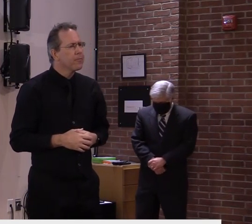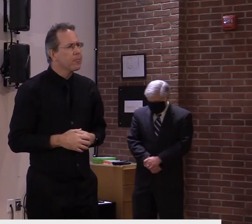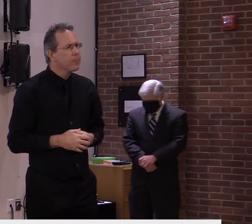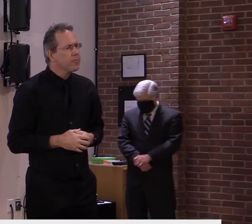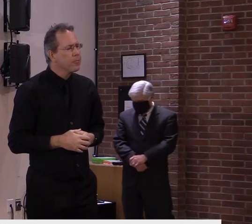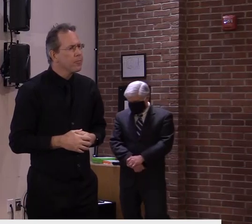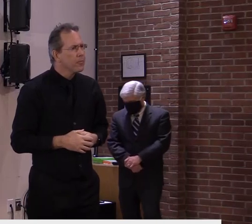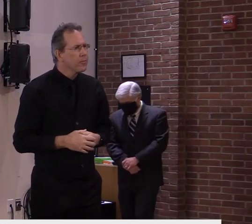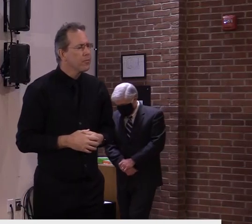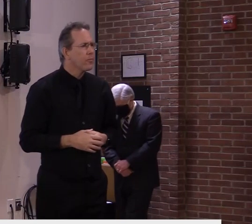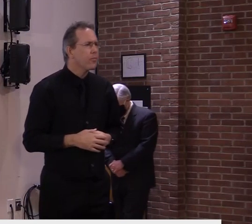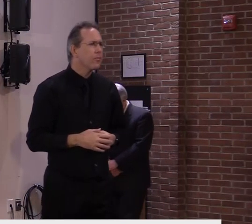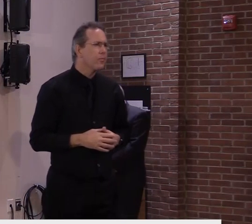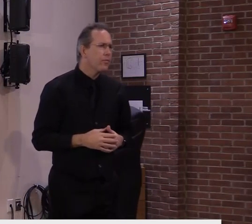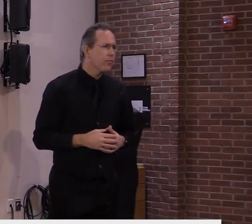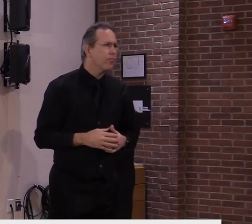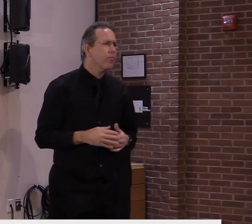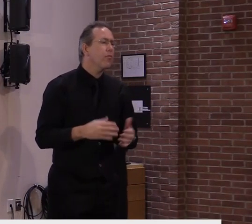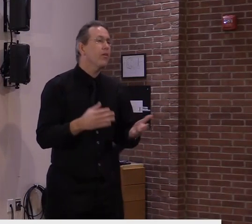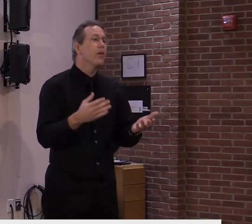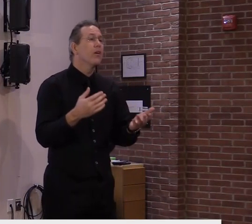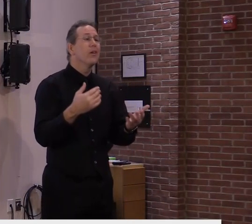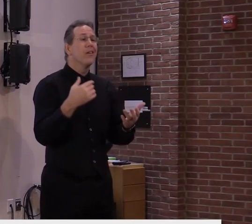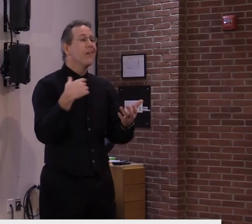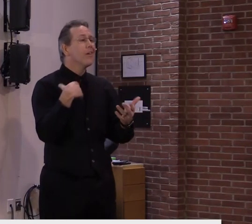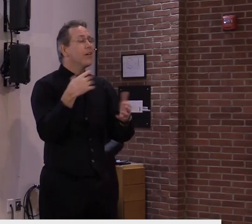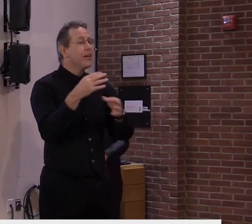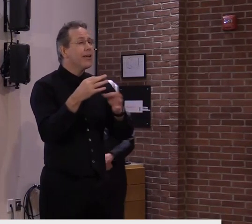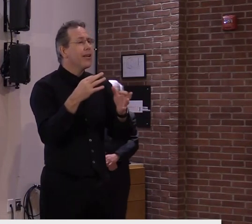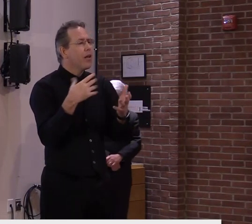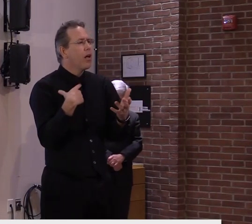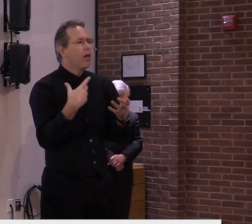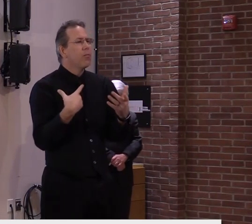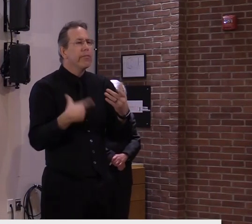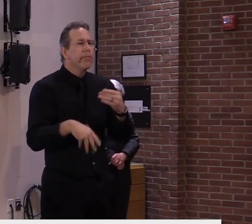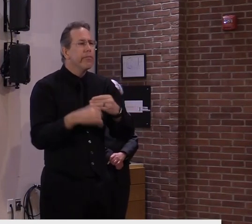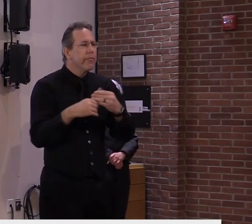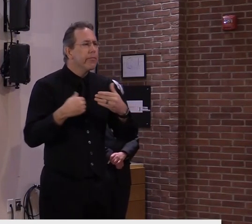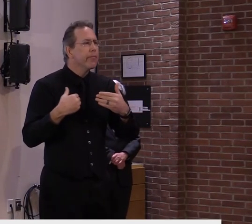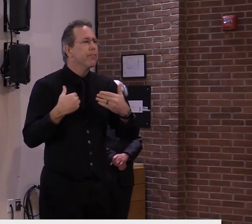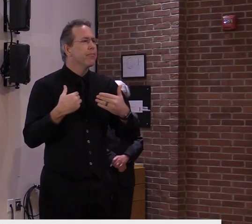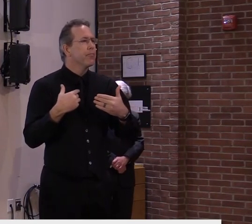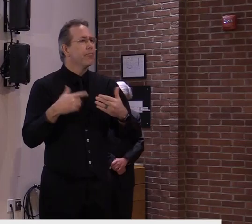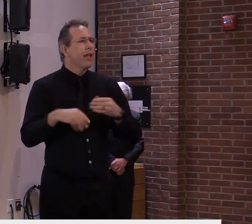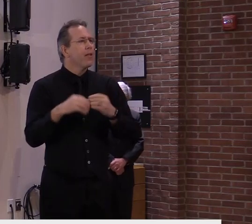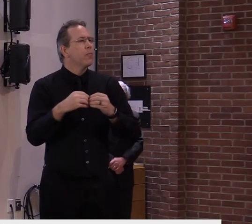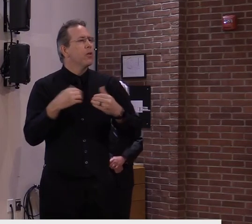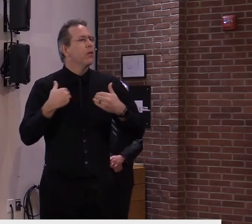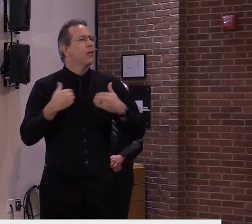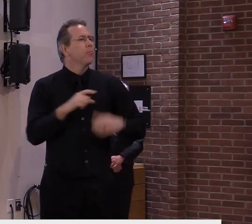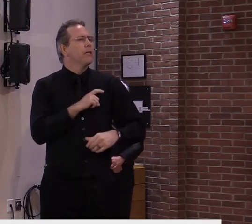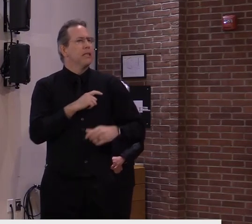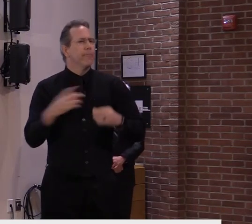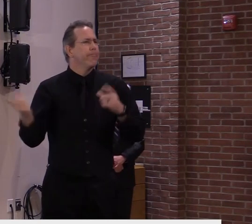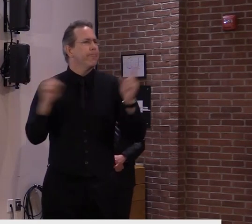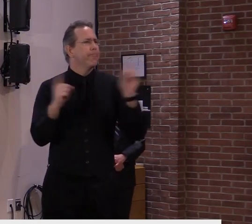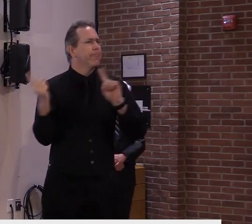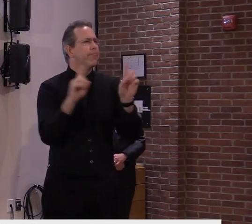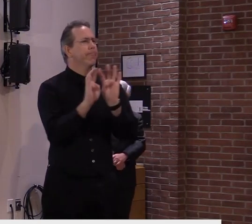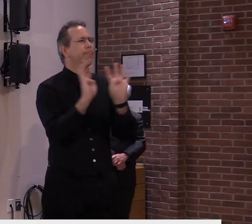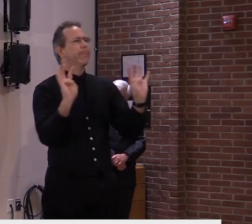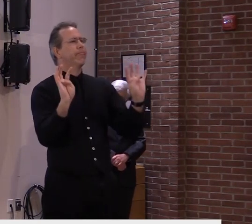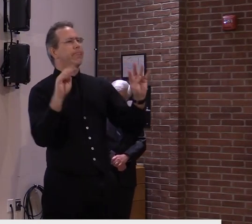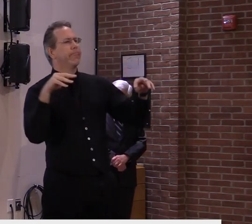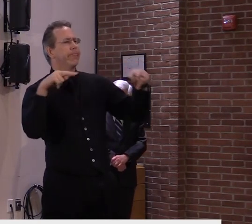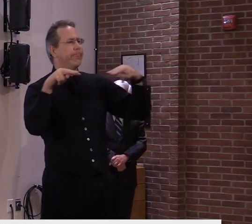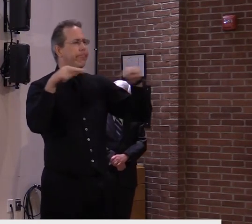Montpelier in particular, but also in some other areas of Vermont with some more high visibility. I think if you look next door to the statehouse right now, that